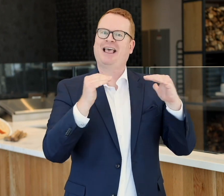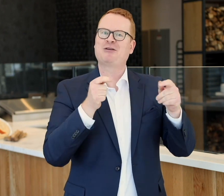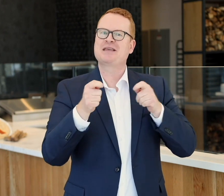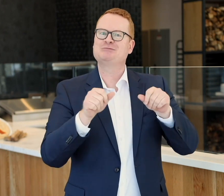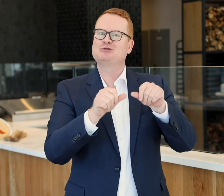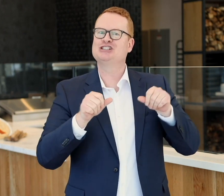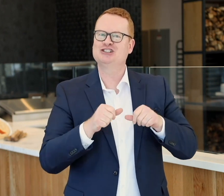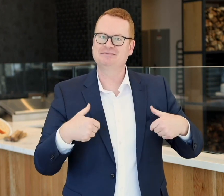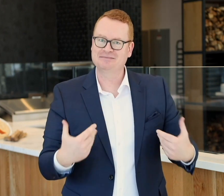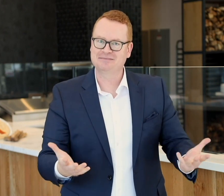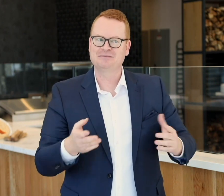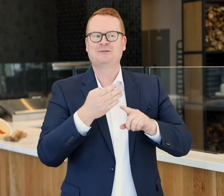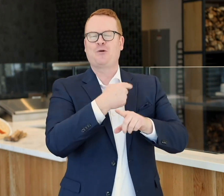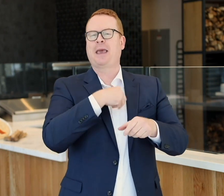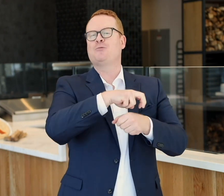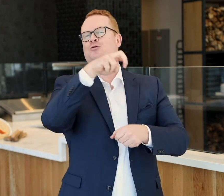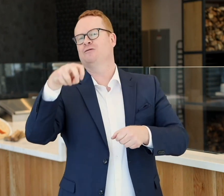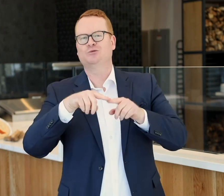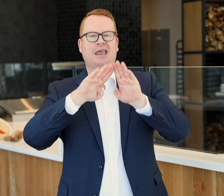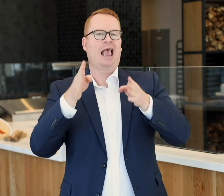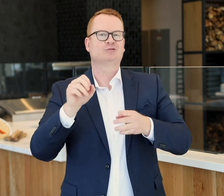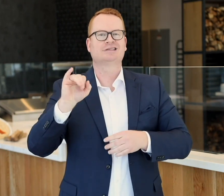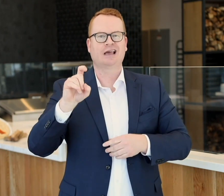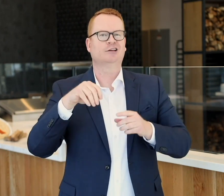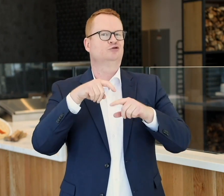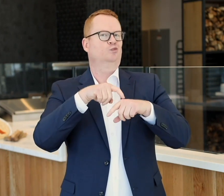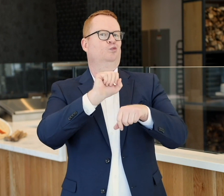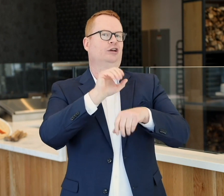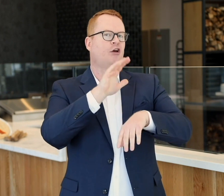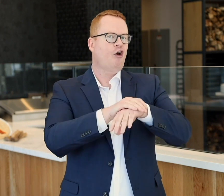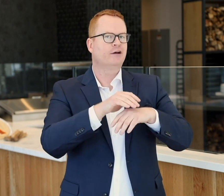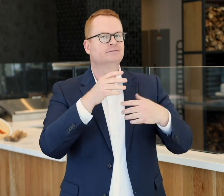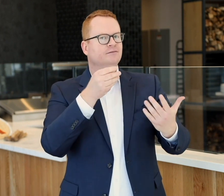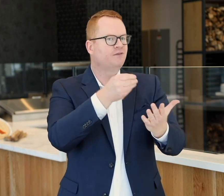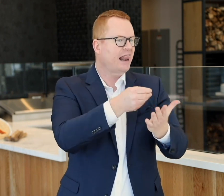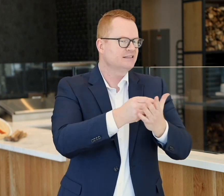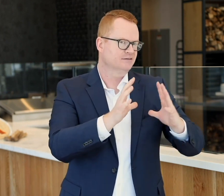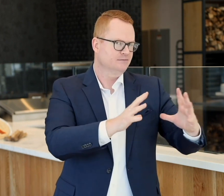States Senator in an entry-level management position before moving over to the House side to work in finance.